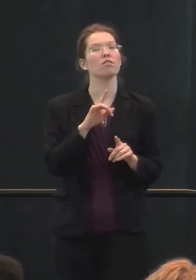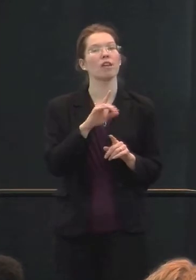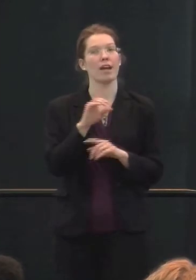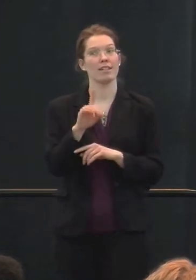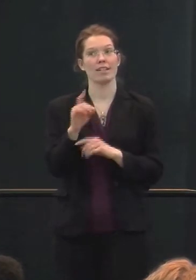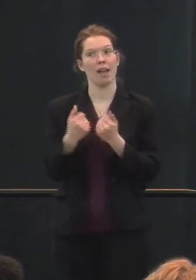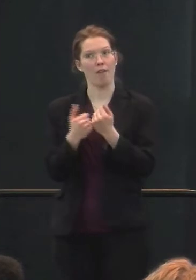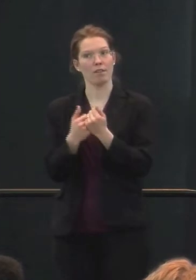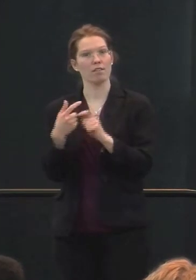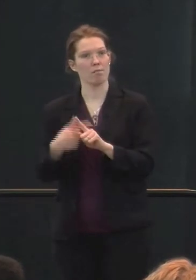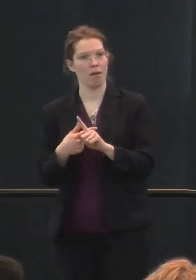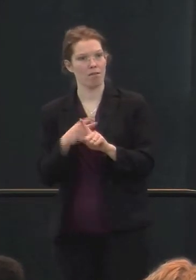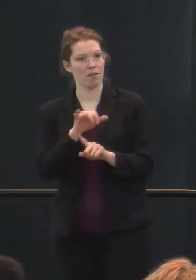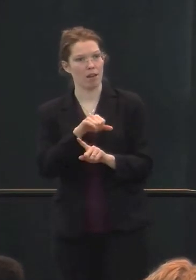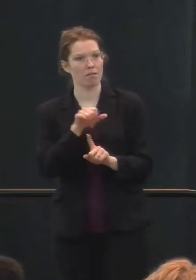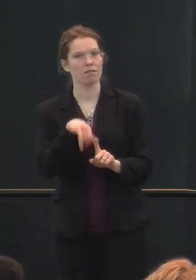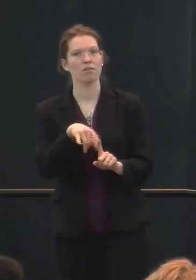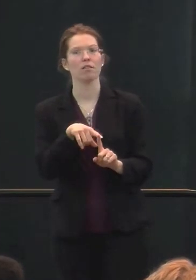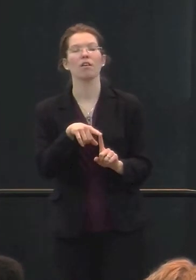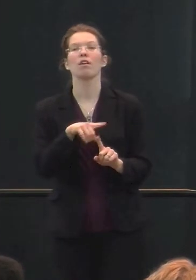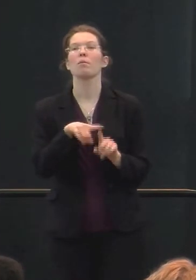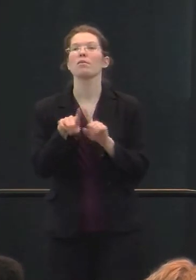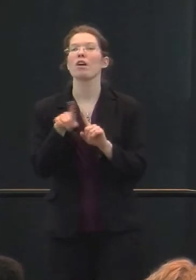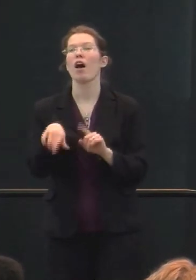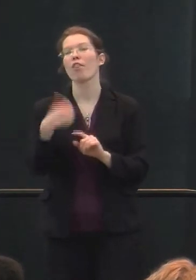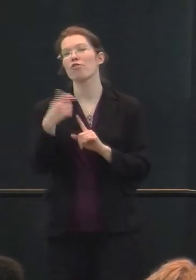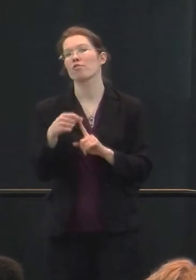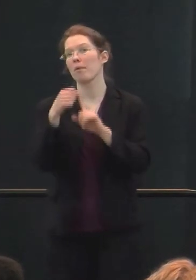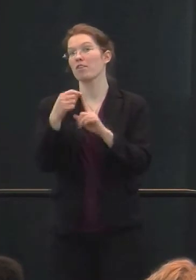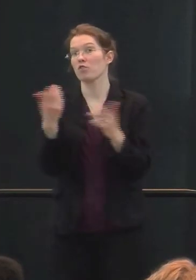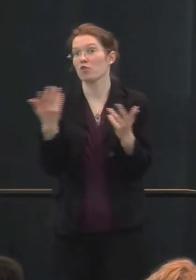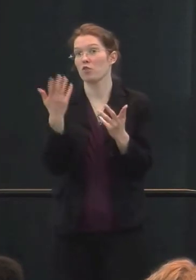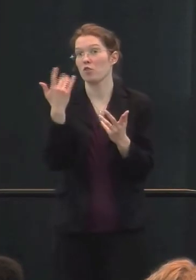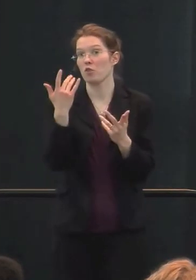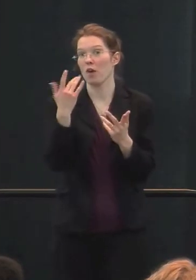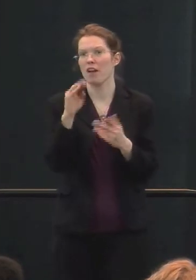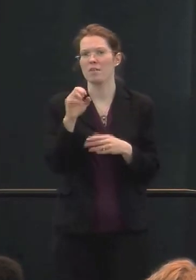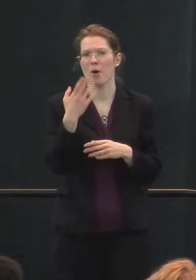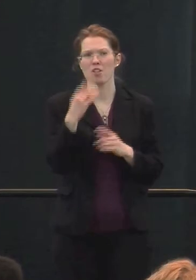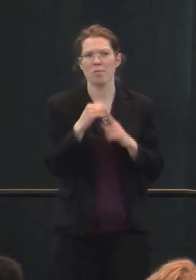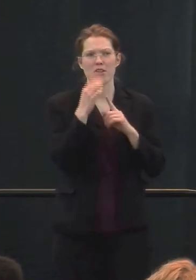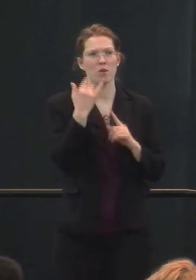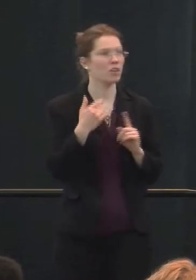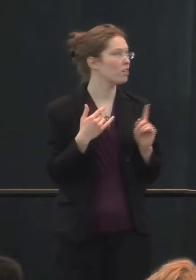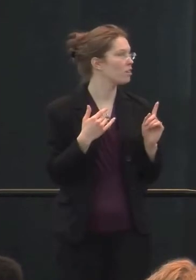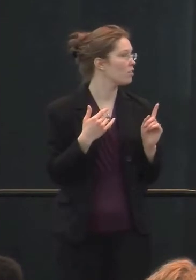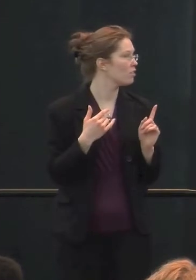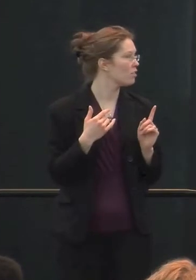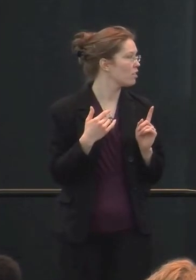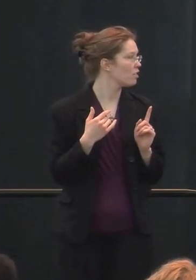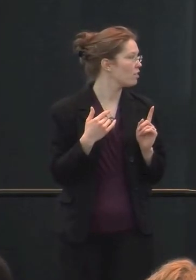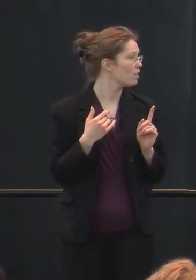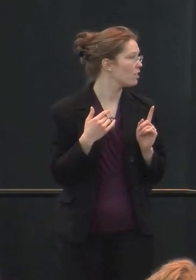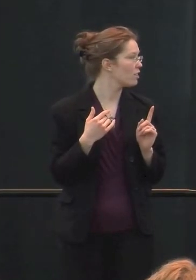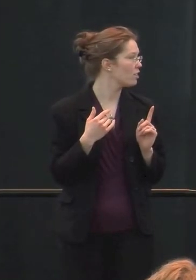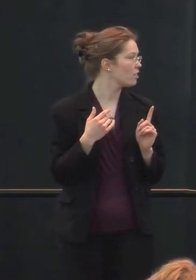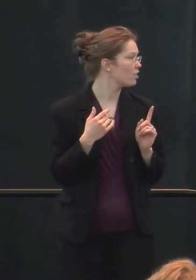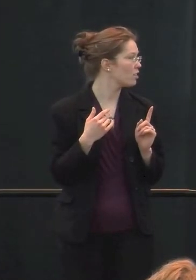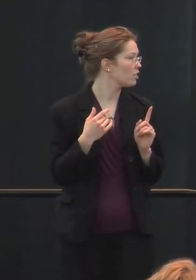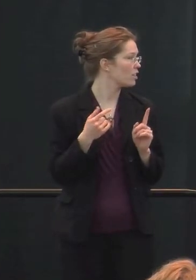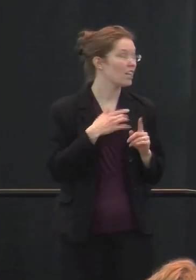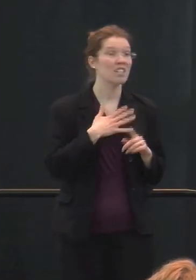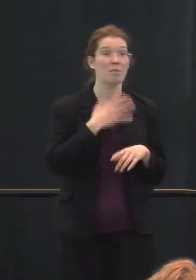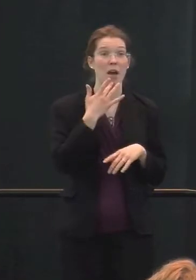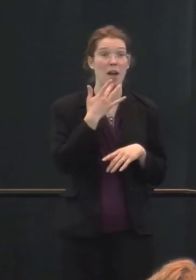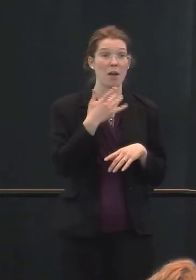DD Advocacy Month, but it's something else very special to us. Why is March special? Me guys, I'm doing very good, my